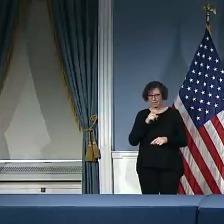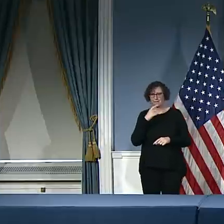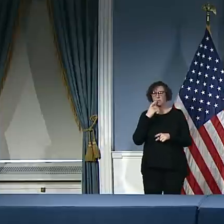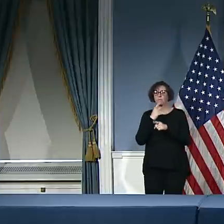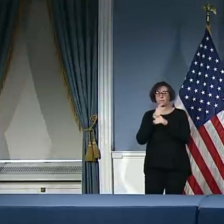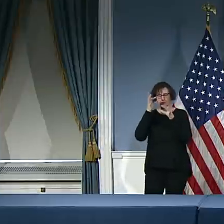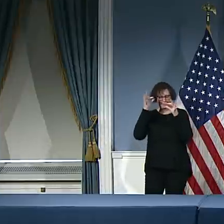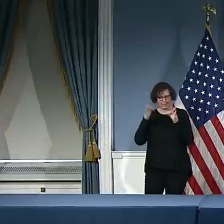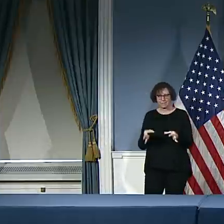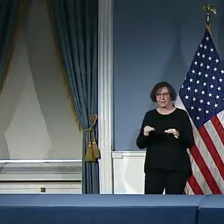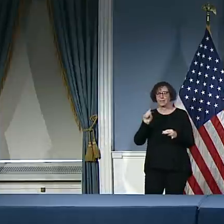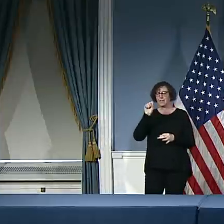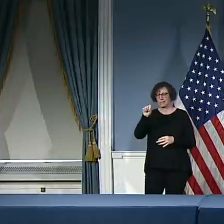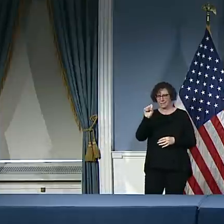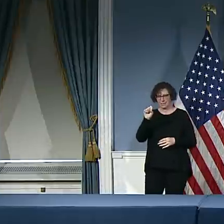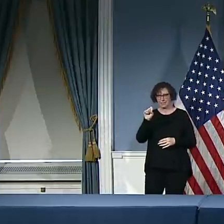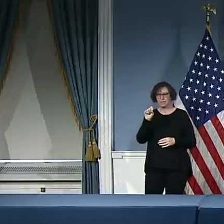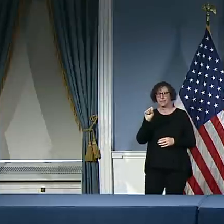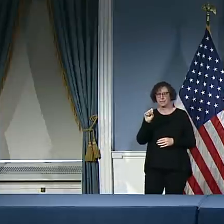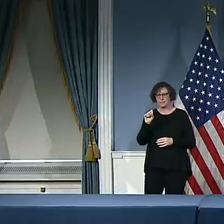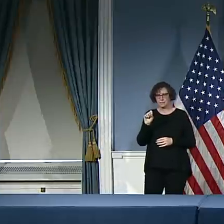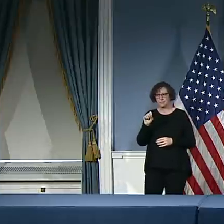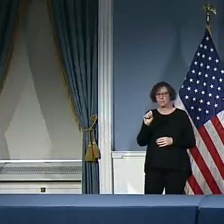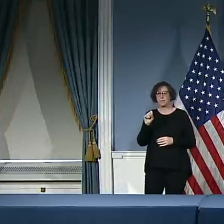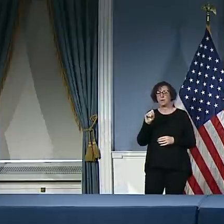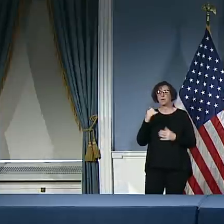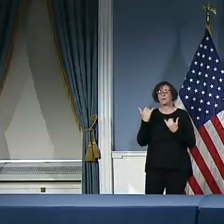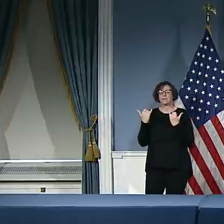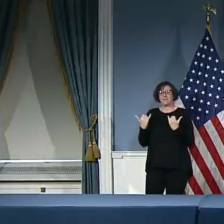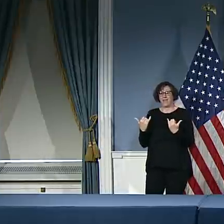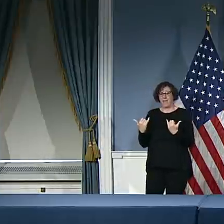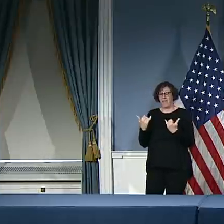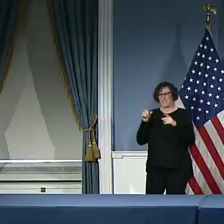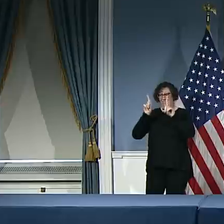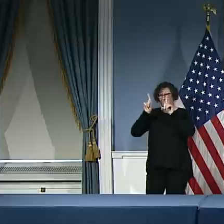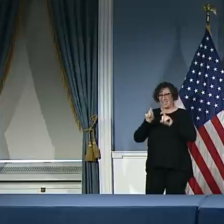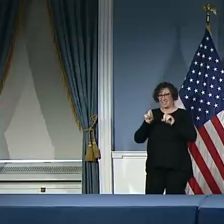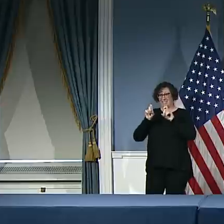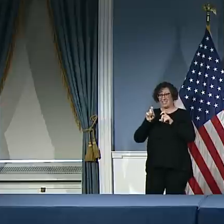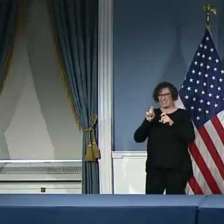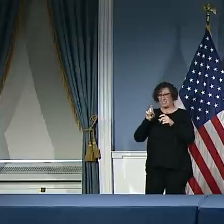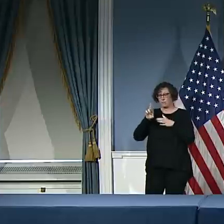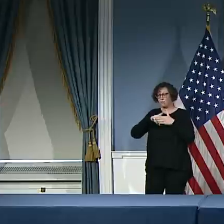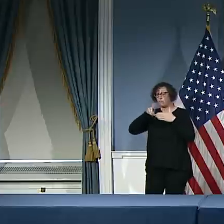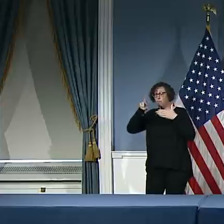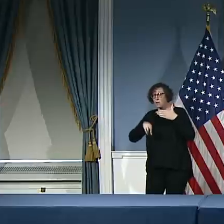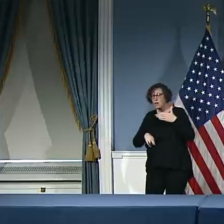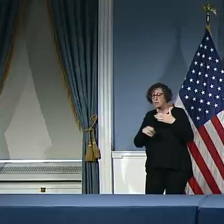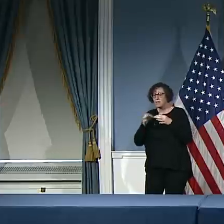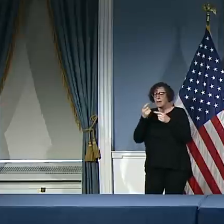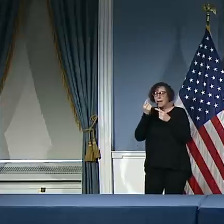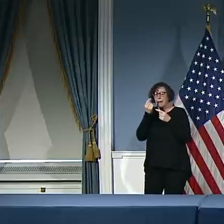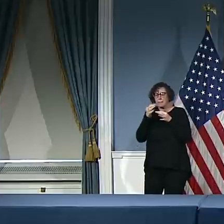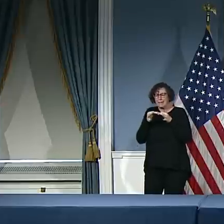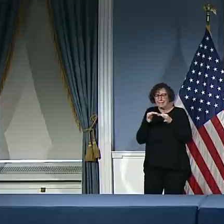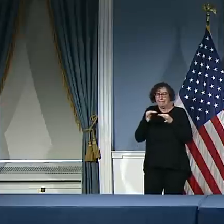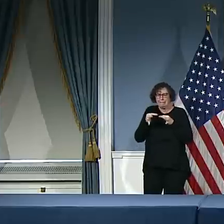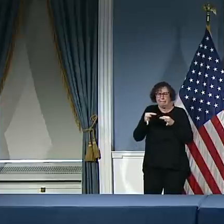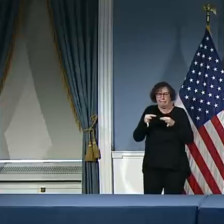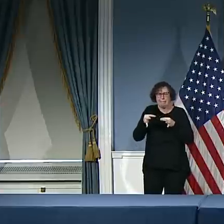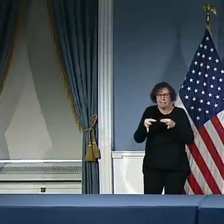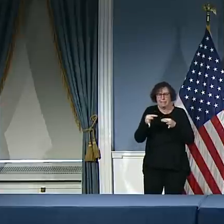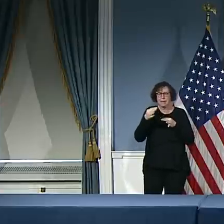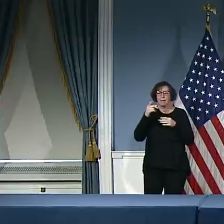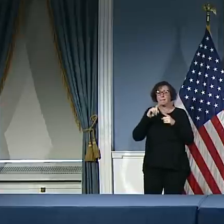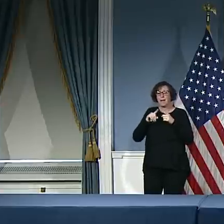does have COVID-19 and we isolate them and put them in masks appropriately. Okay, thank you,